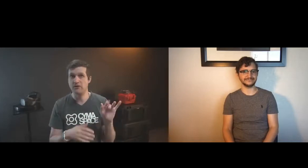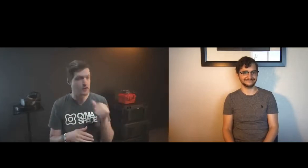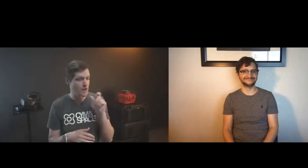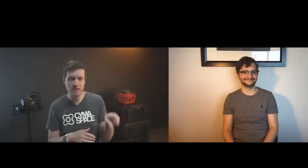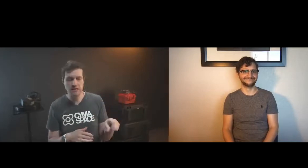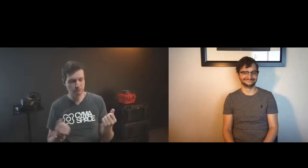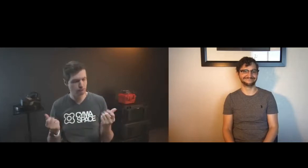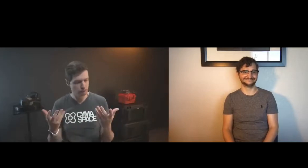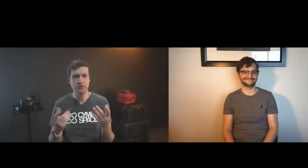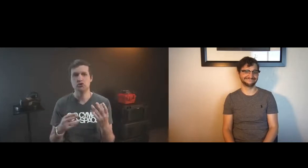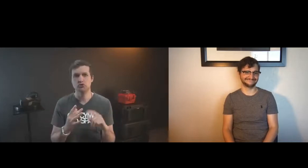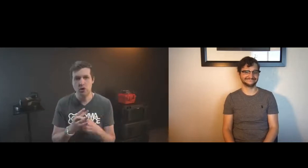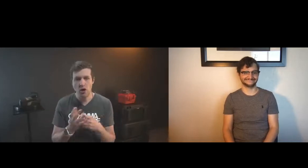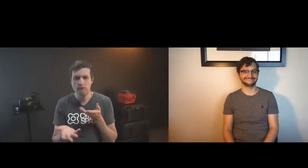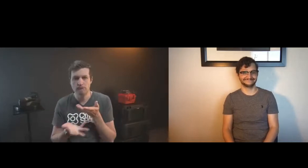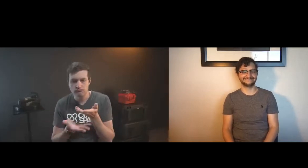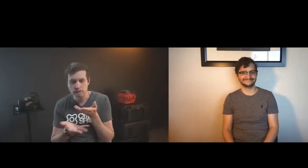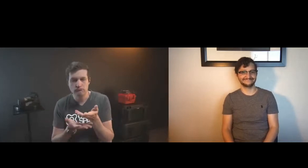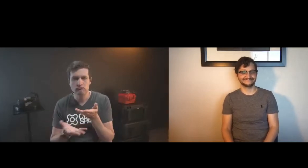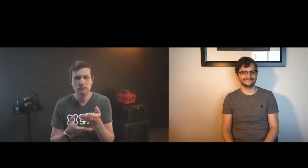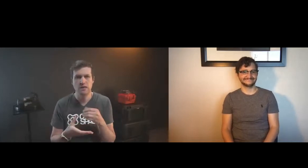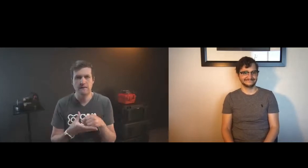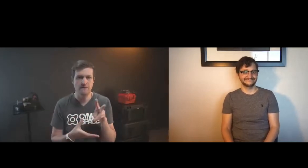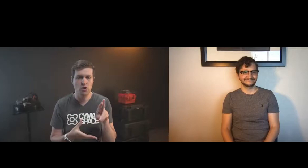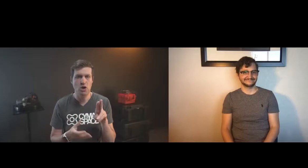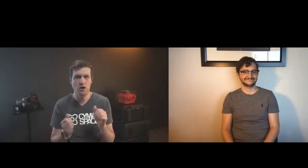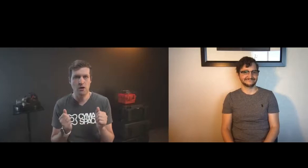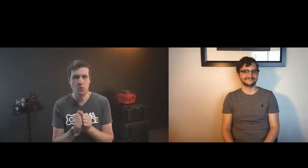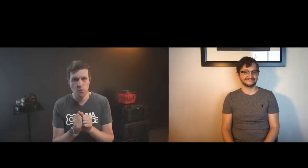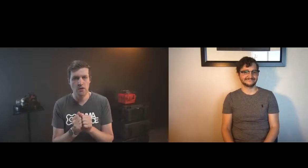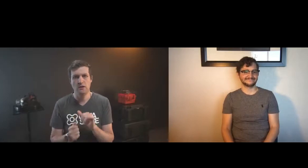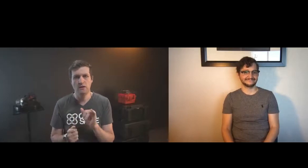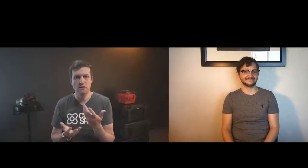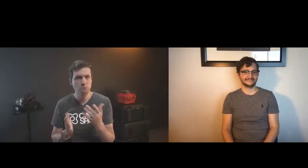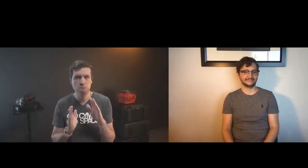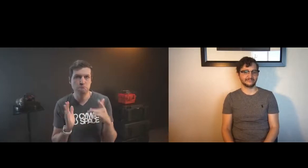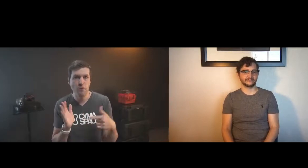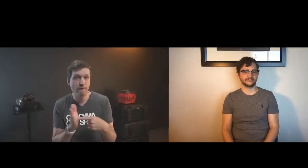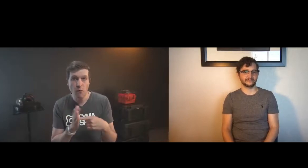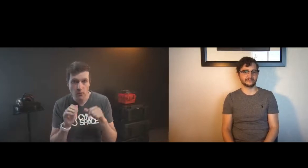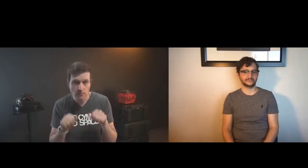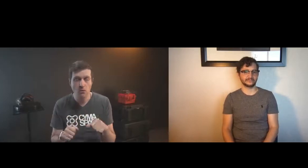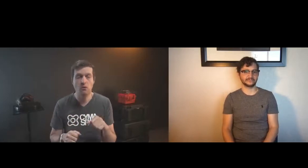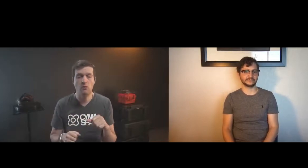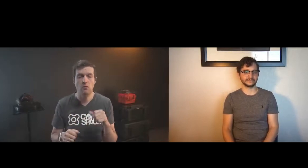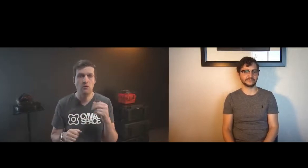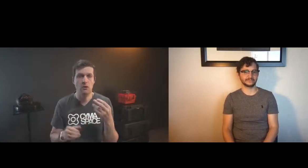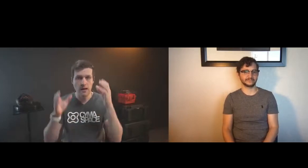that means that we can get rid of this controller you can actually start using your hands in the vr space